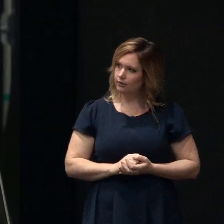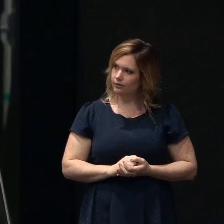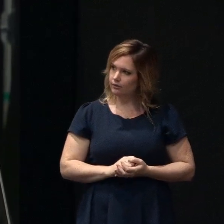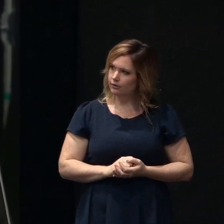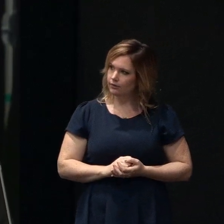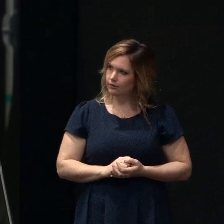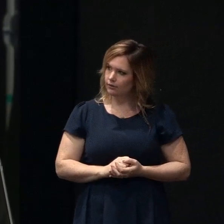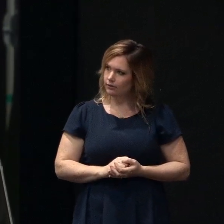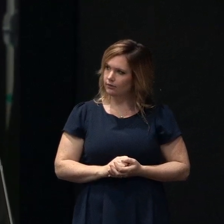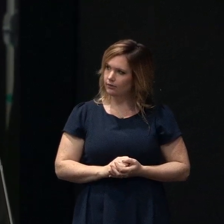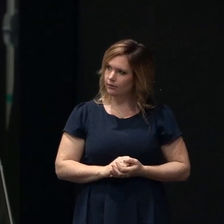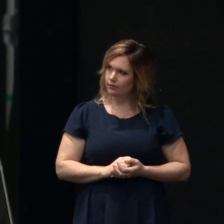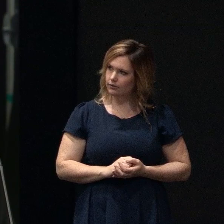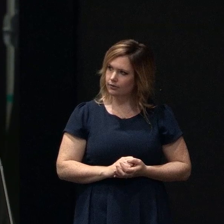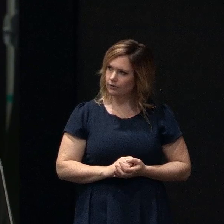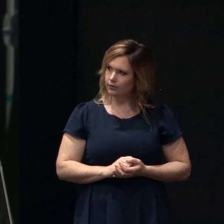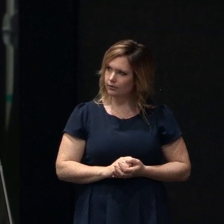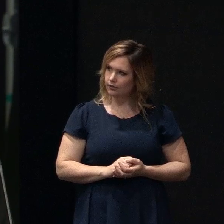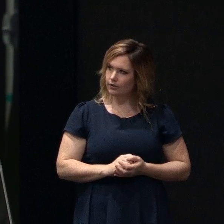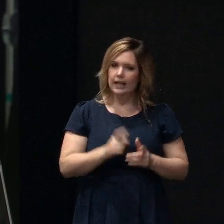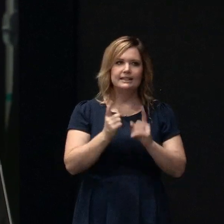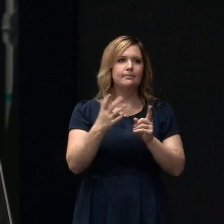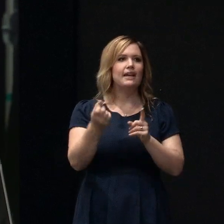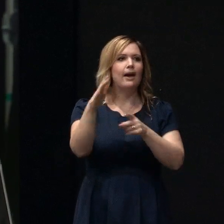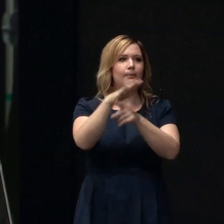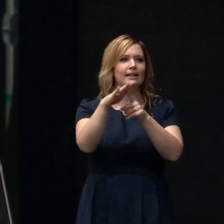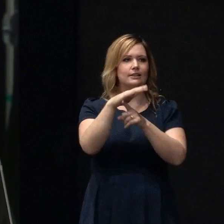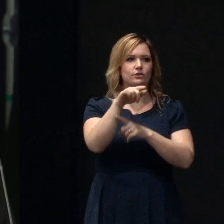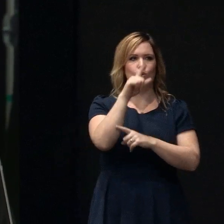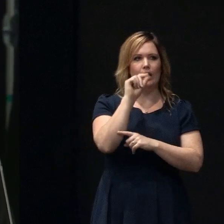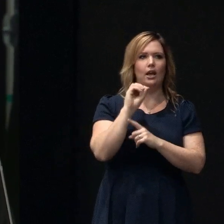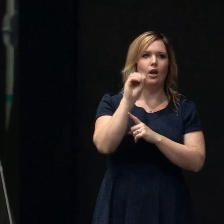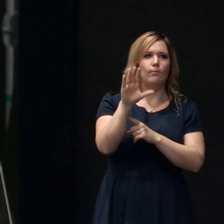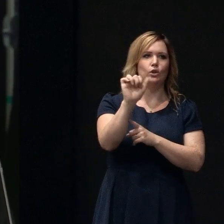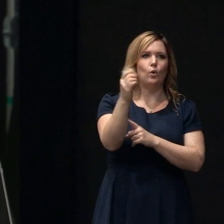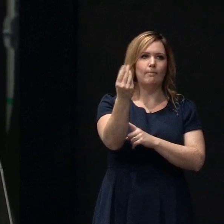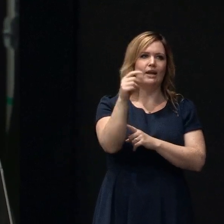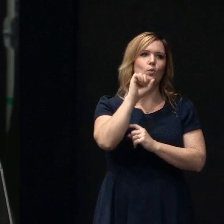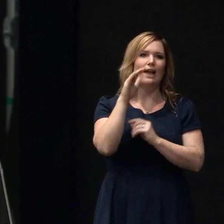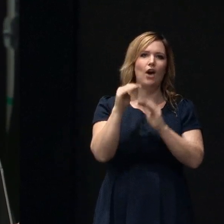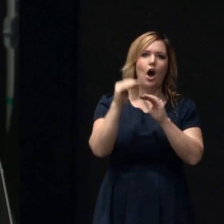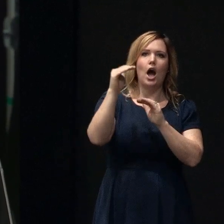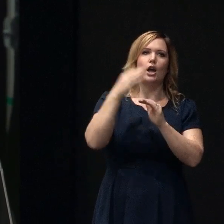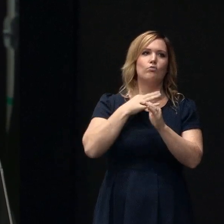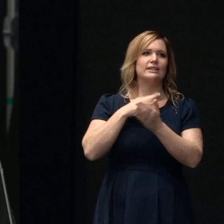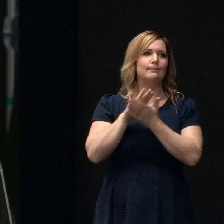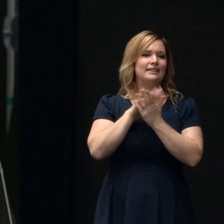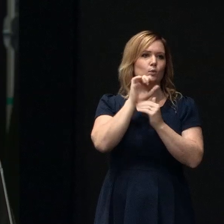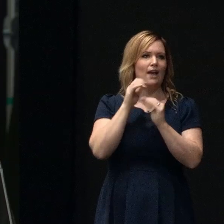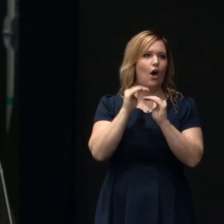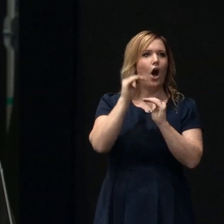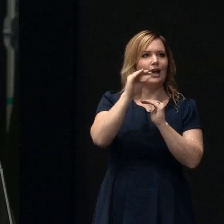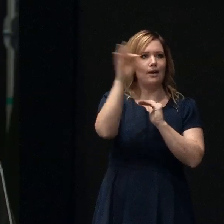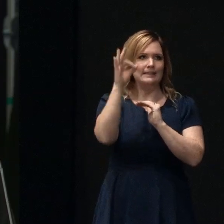to put your money that are higher risk and you would expect to have a higher return from that and you've got to make that decision